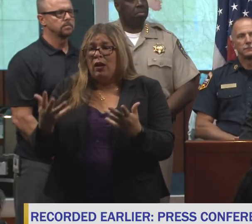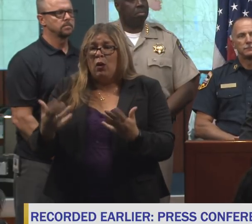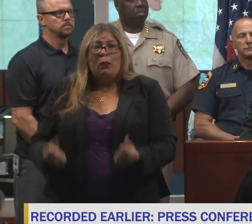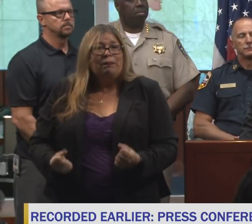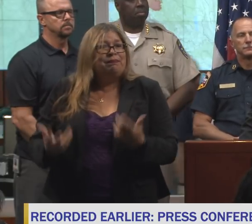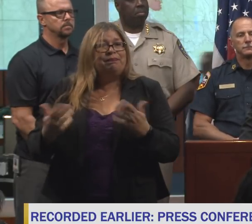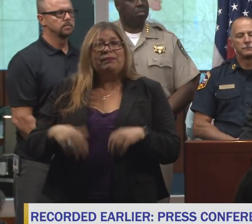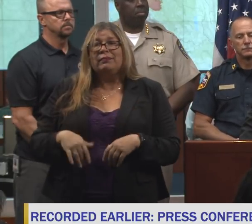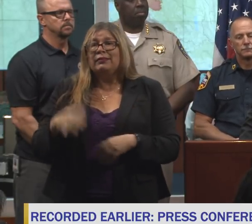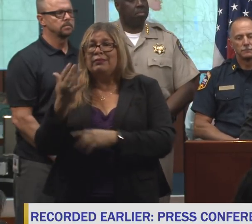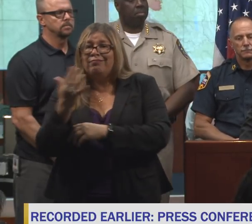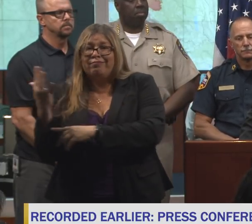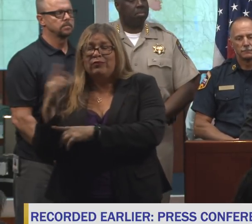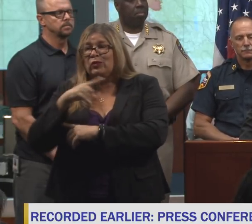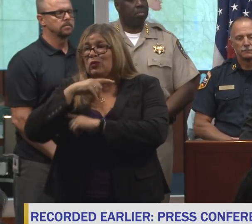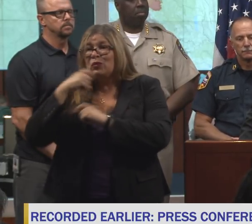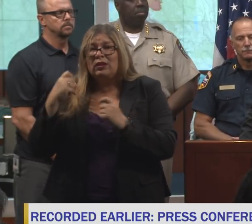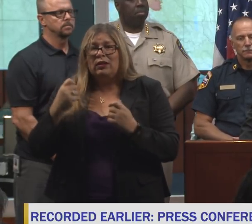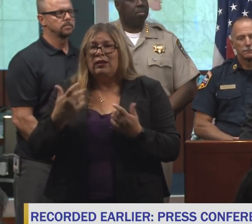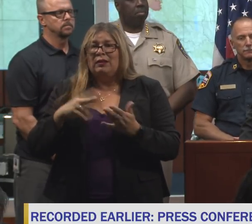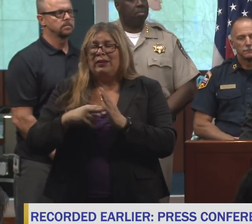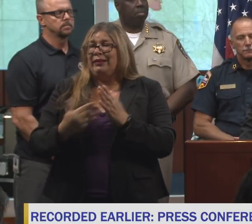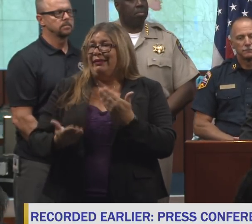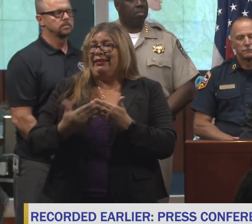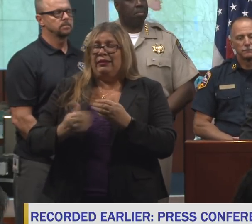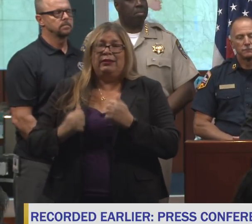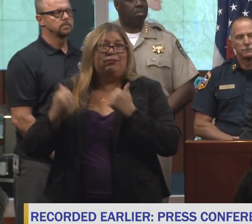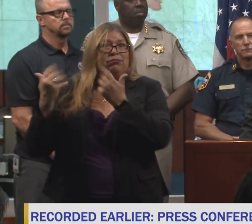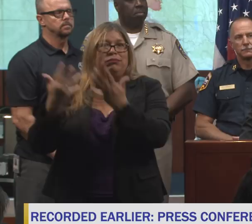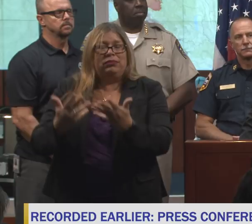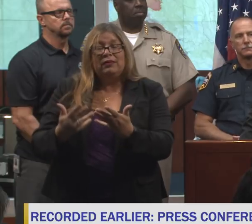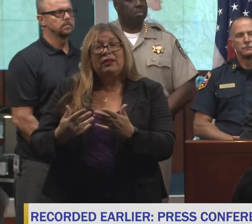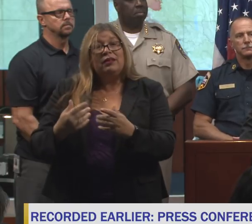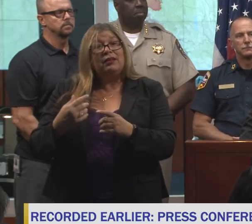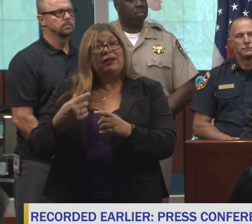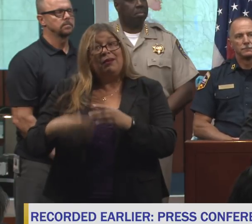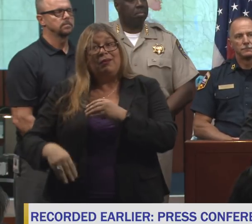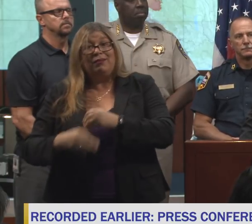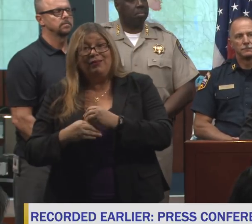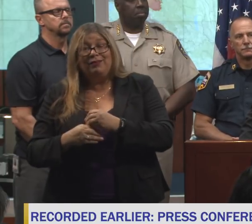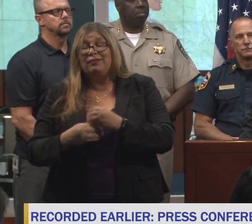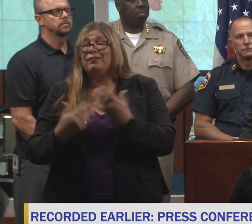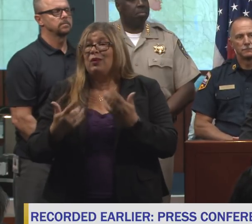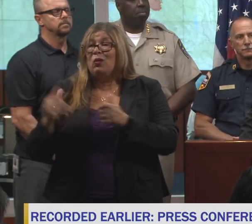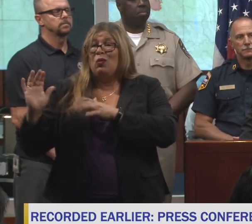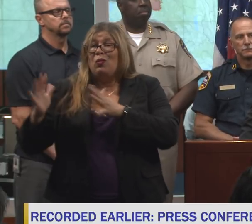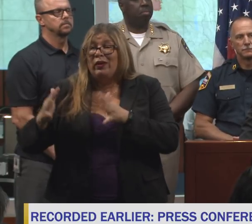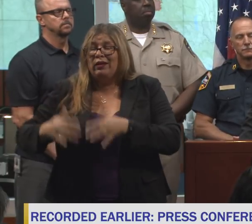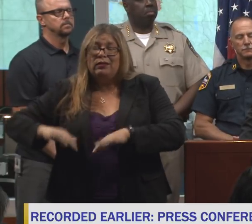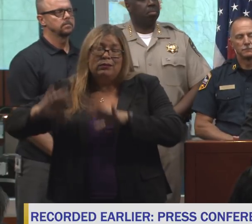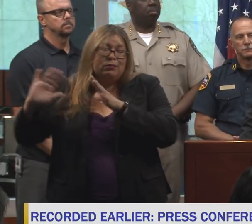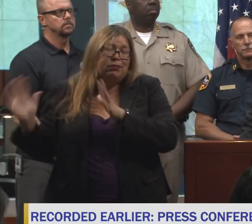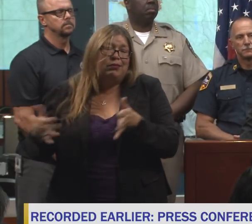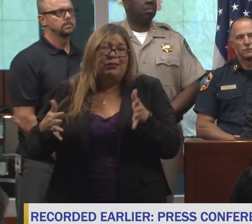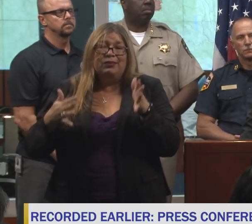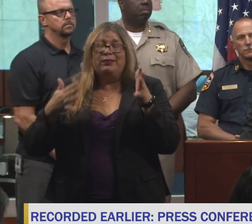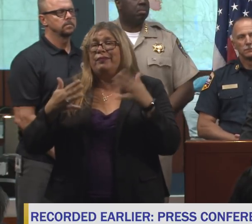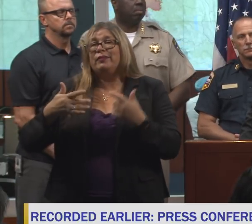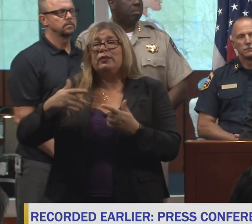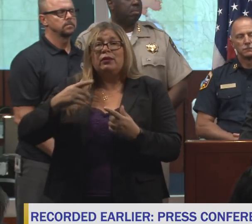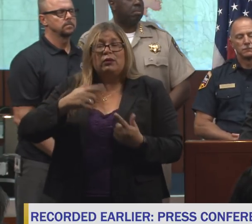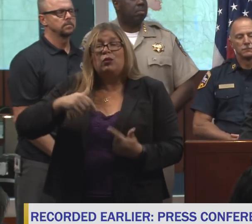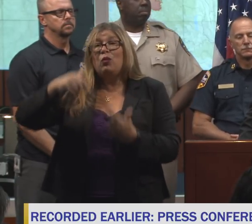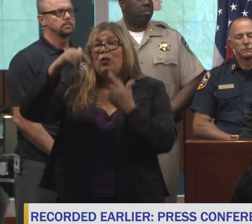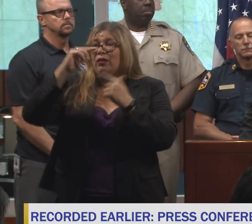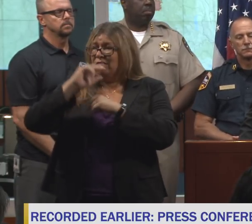That makes for perfect kindling. And then these wind events, wind storms, even tornado